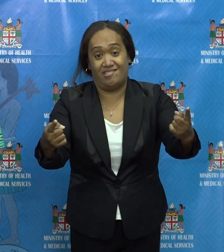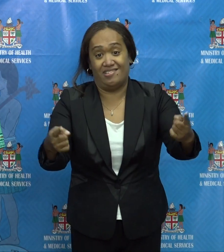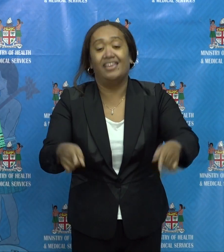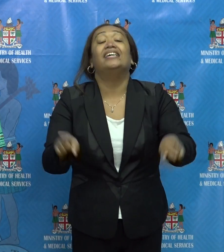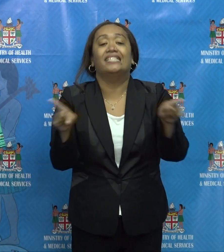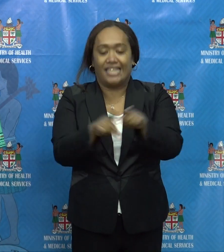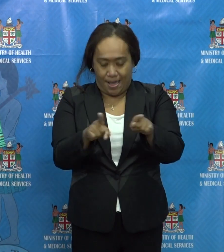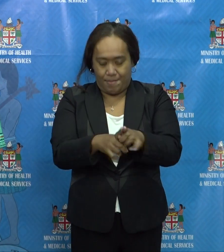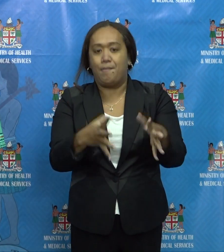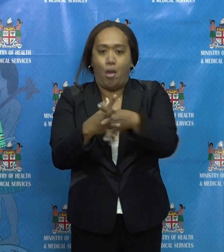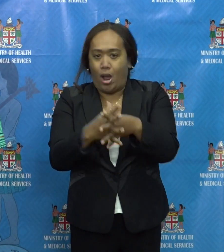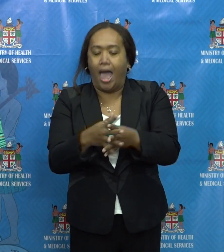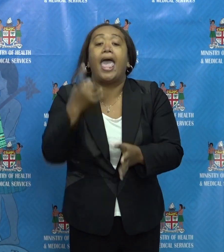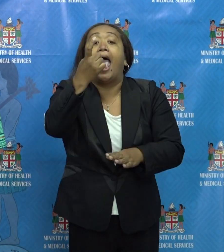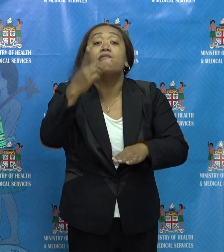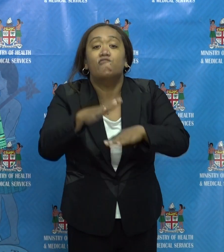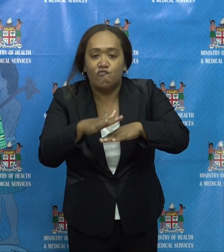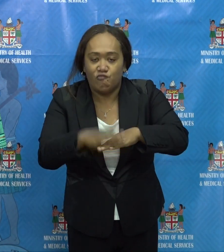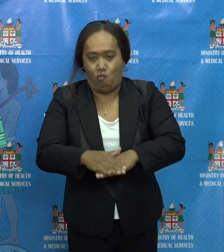in issuing its guidance.